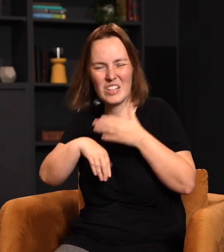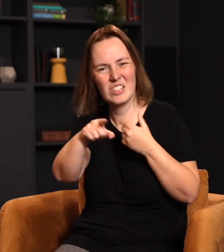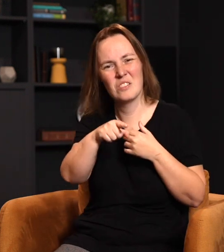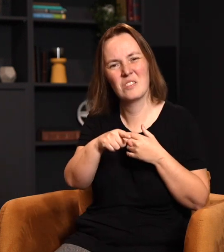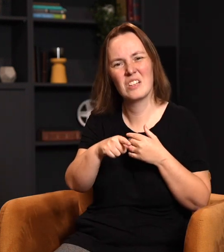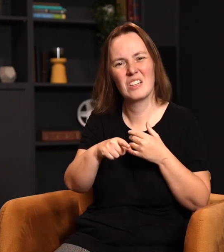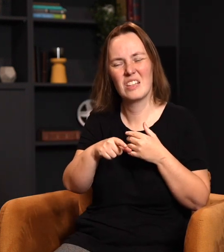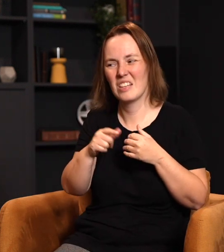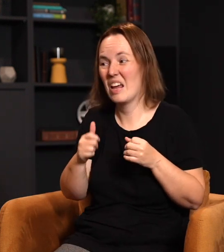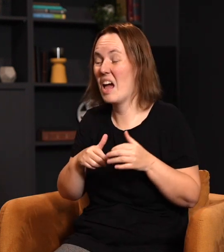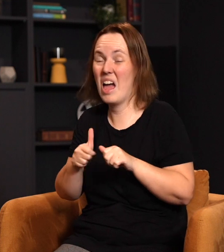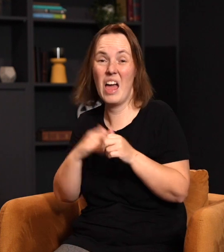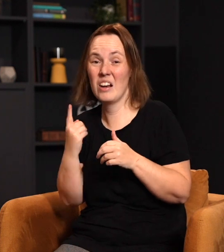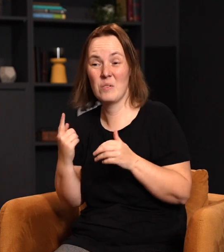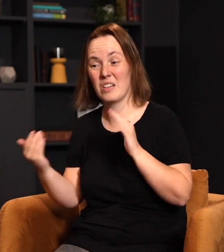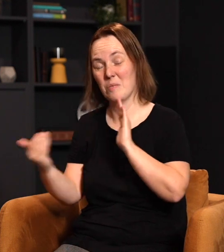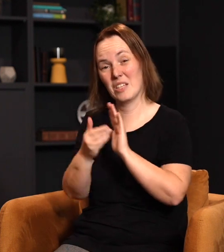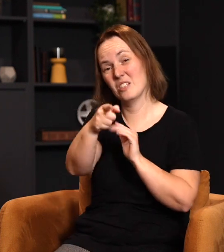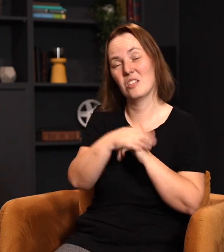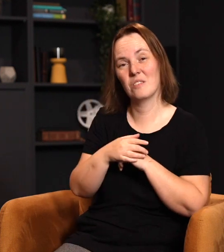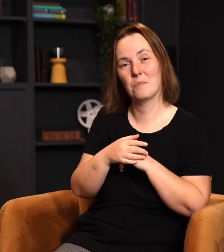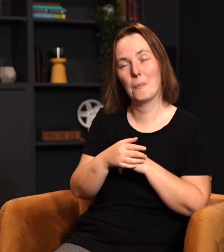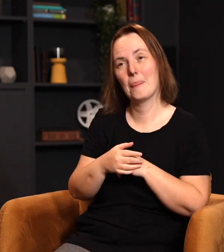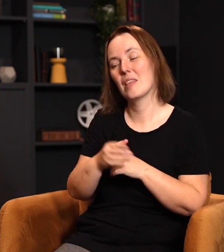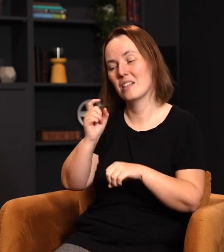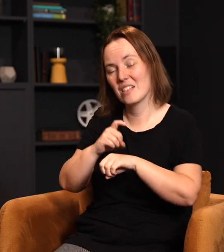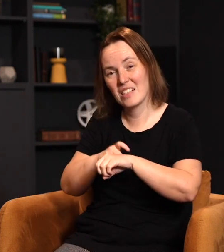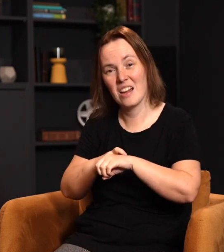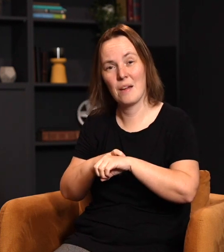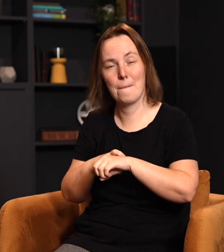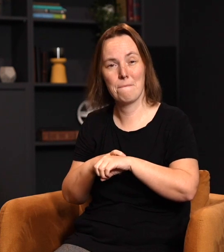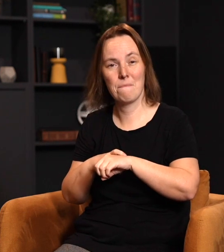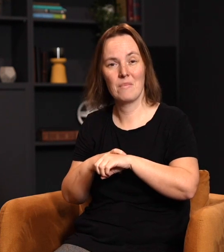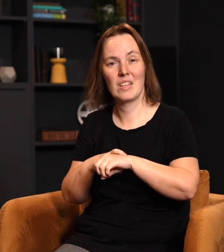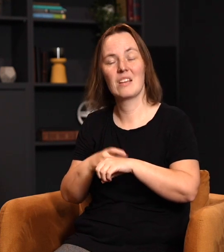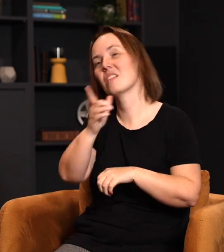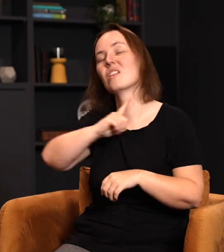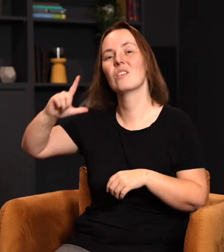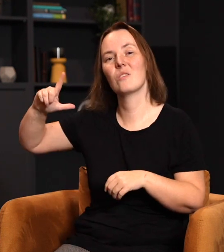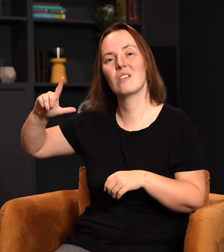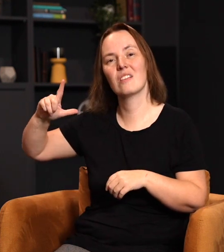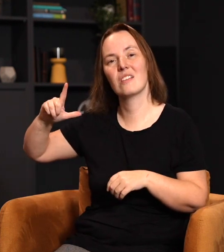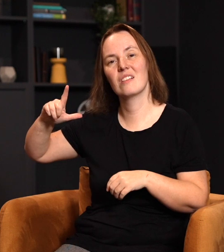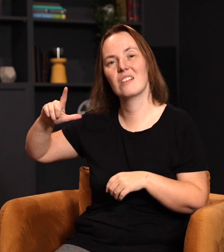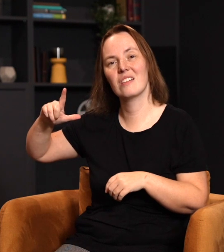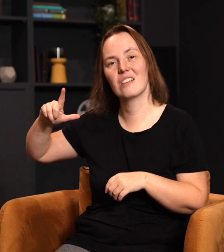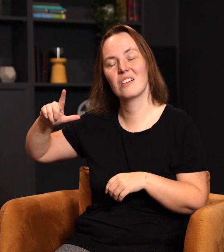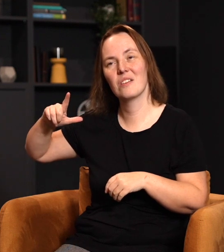comes against you. And it may take time. It'll take a season. The Lord has battles to fight in the heavenlies. There's things that he brings into place. But he's